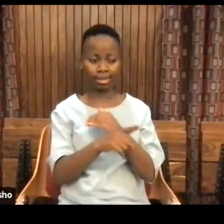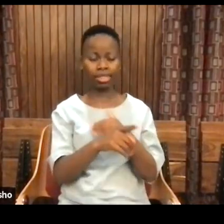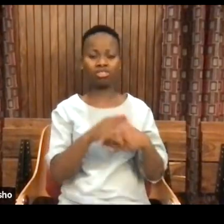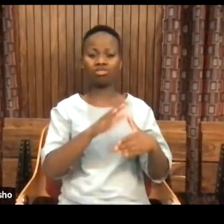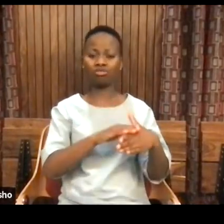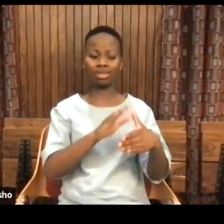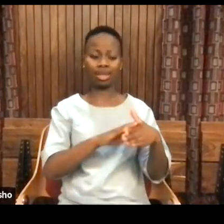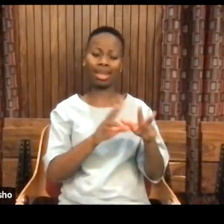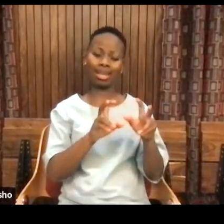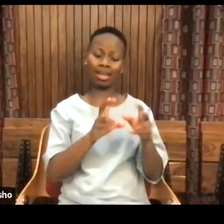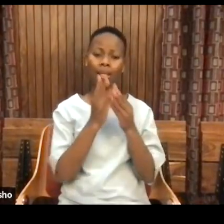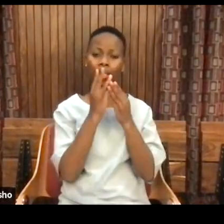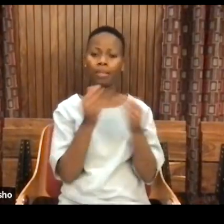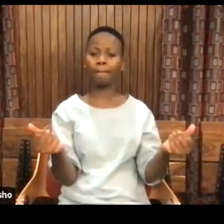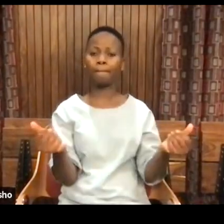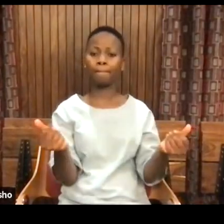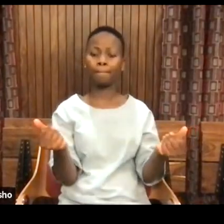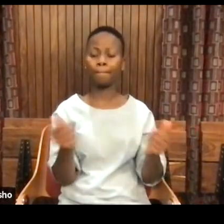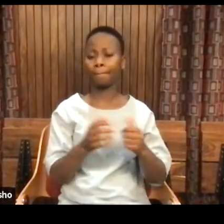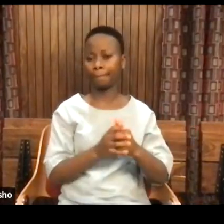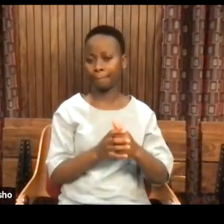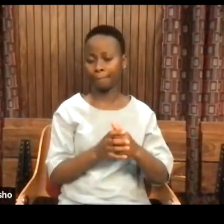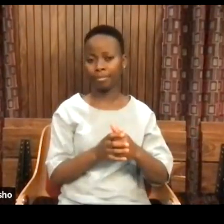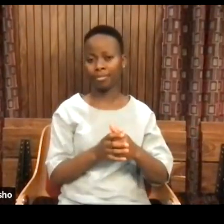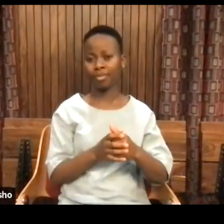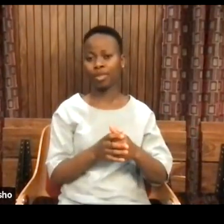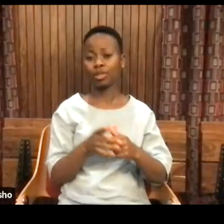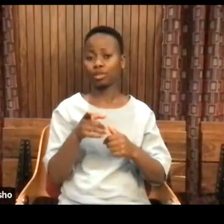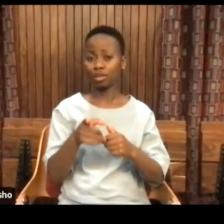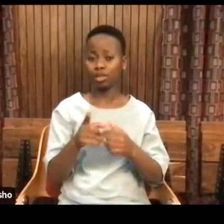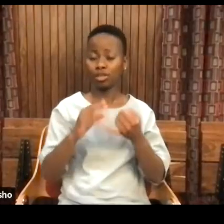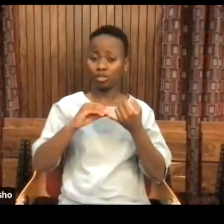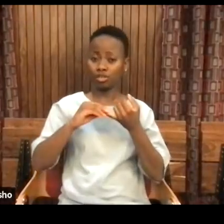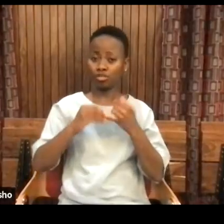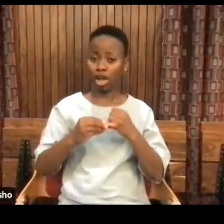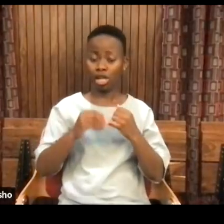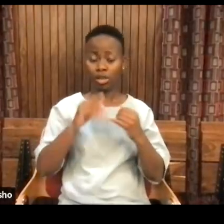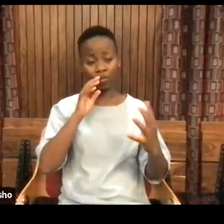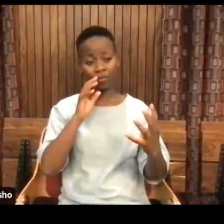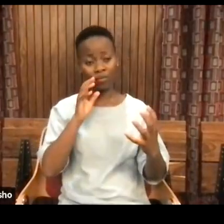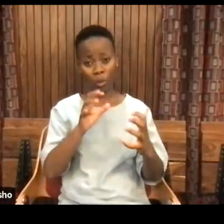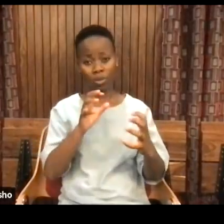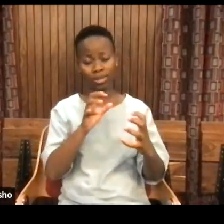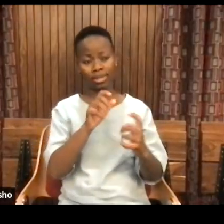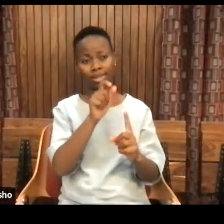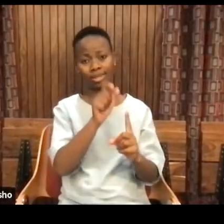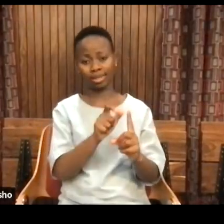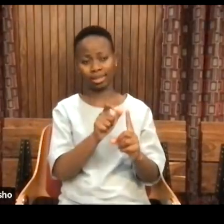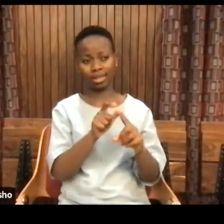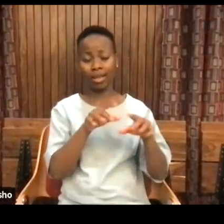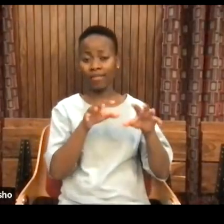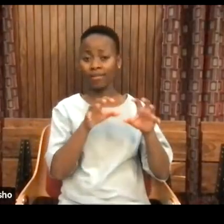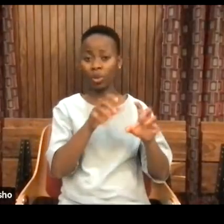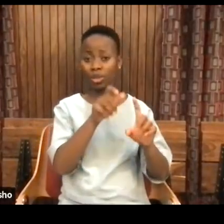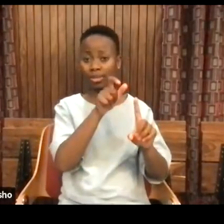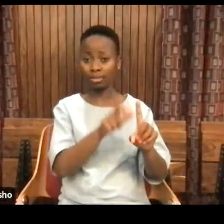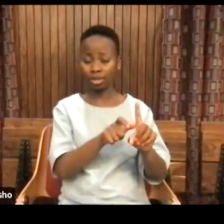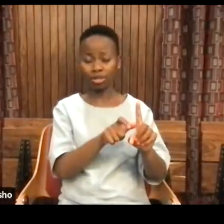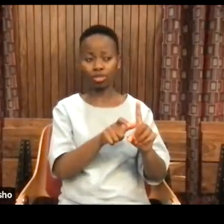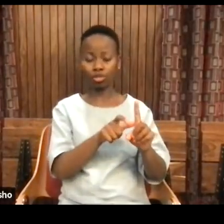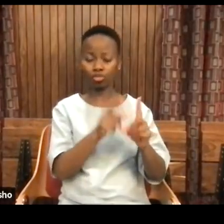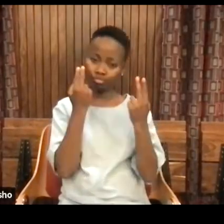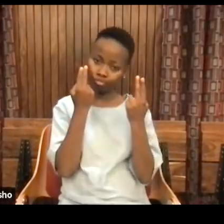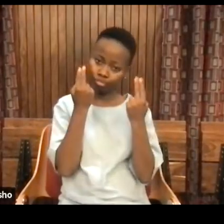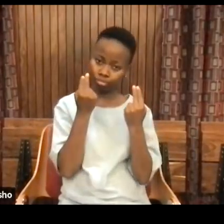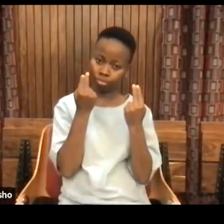And the problem was that if he tried to force and in French, it's like his own, her, to submit, there'll be